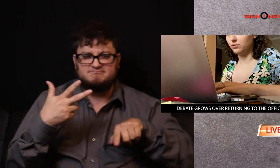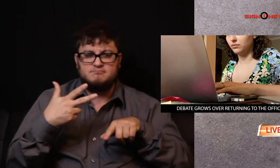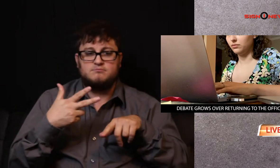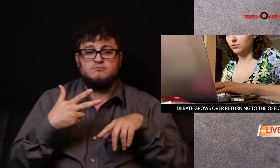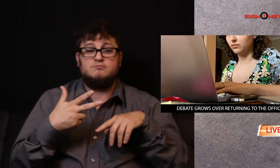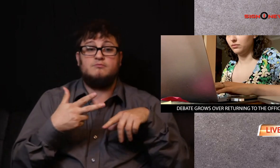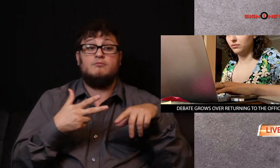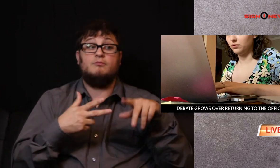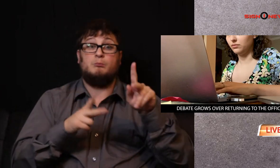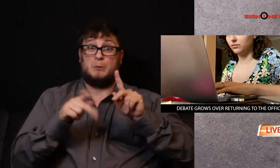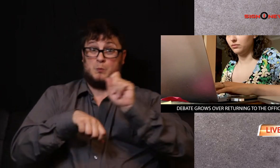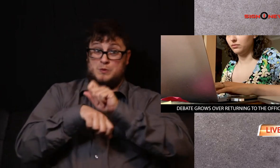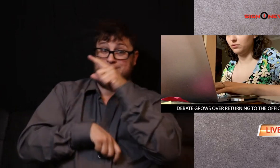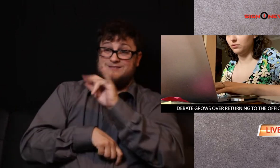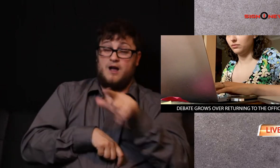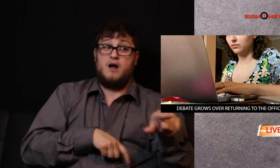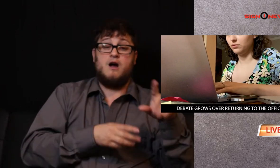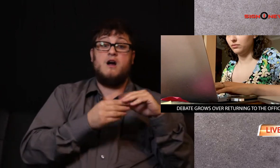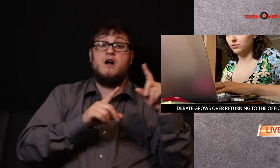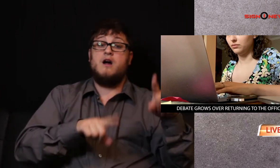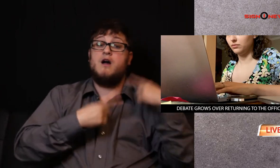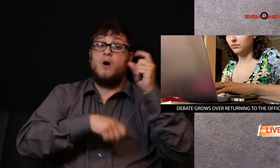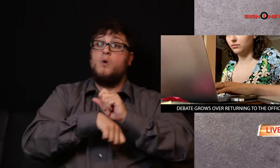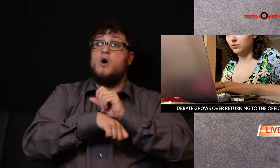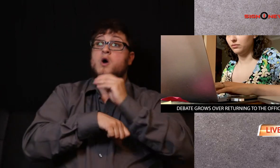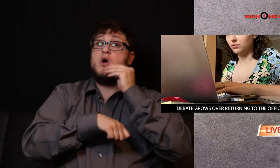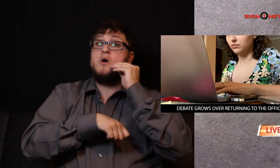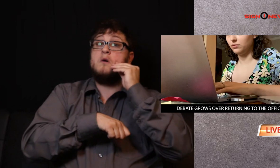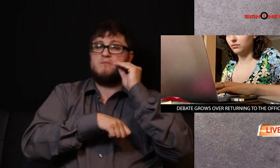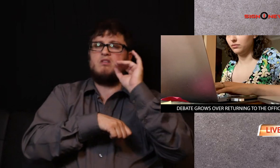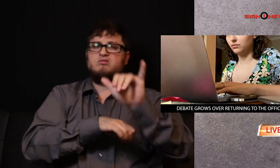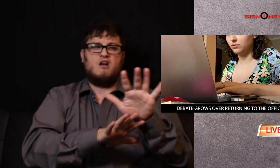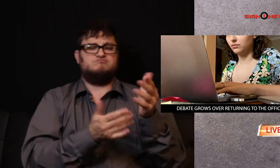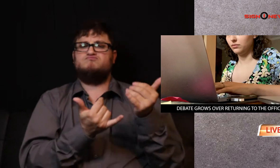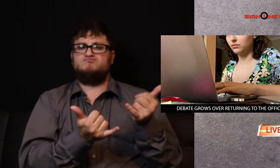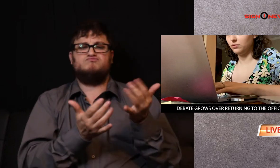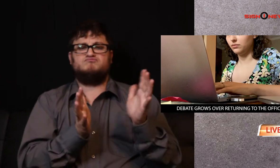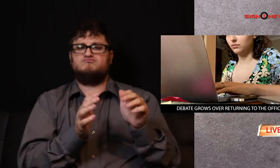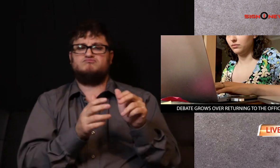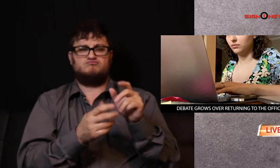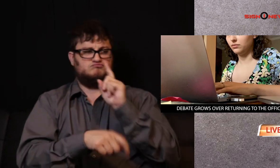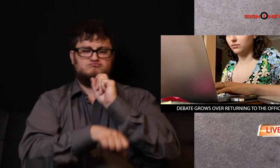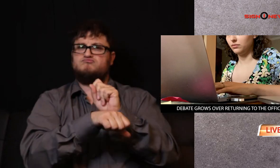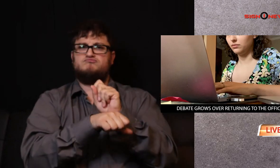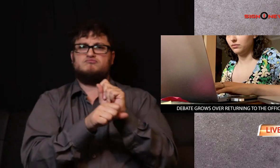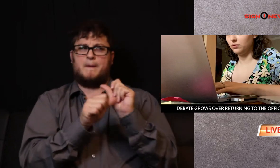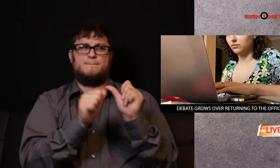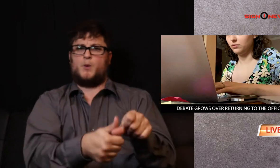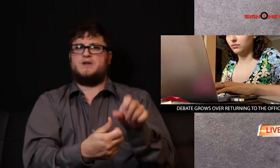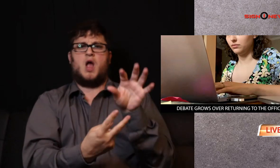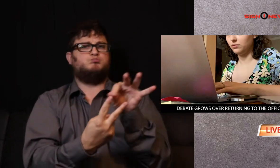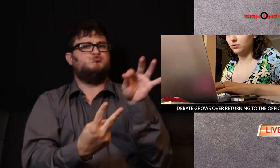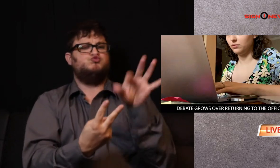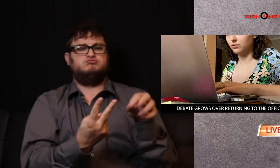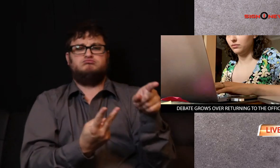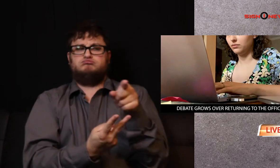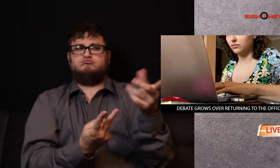For those working at Twitter, Google, and Facebook, working remotely is now